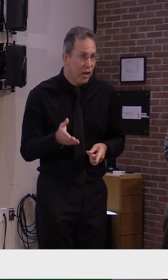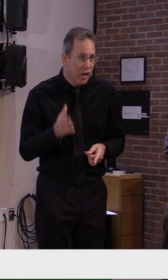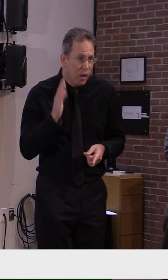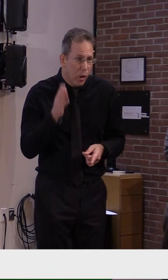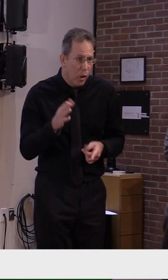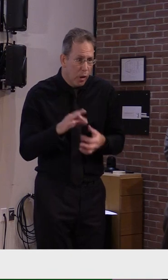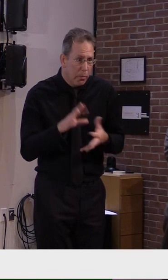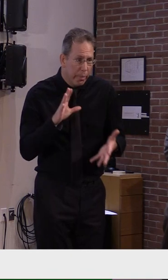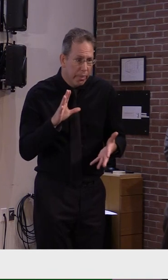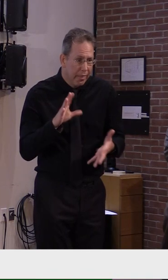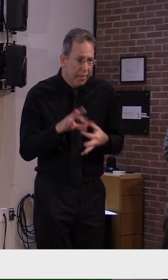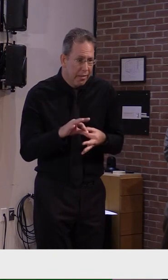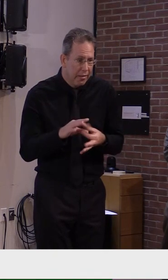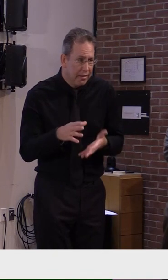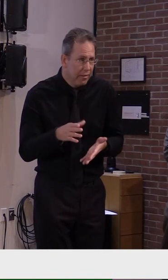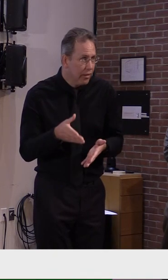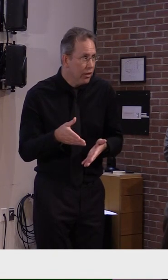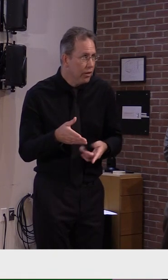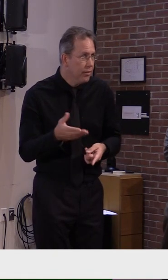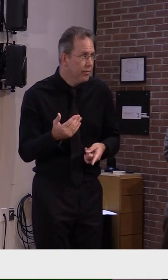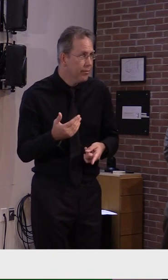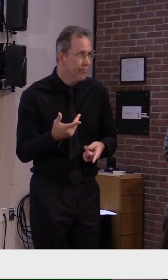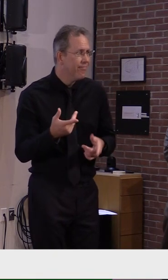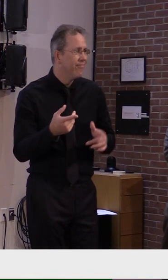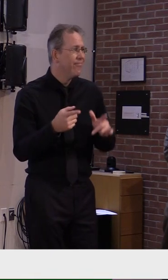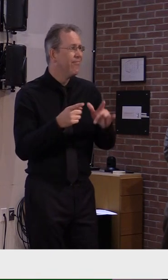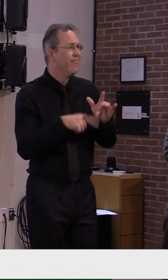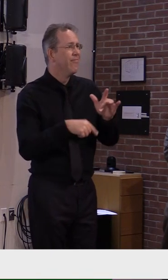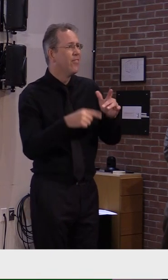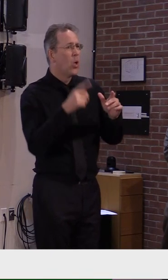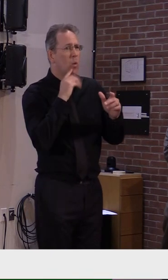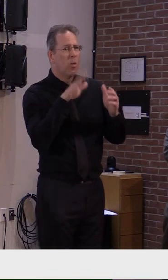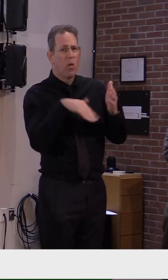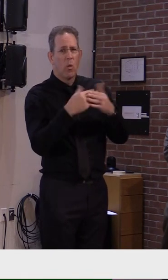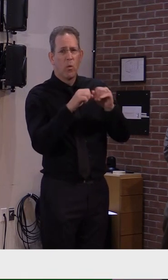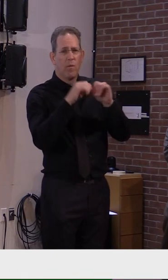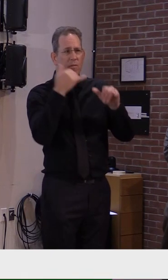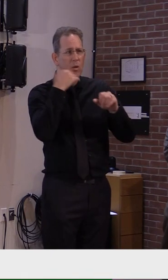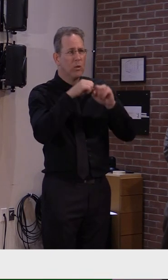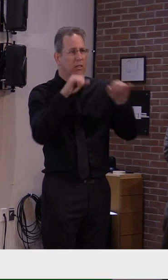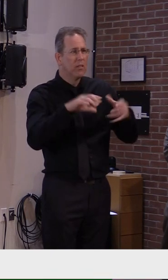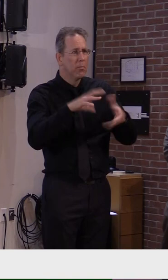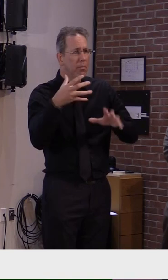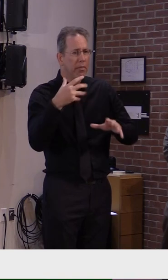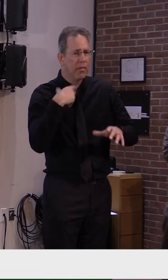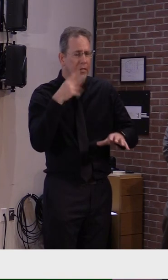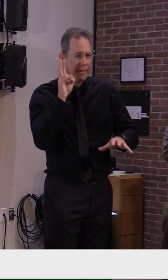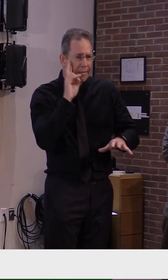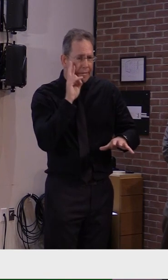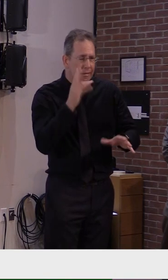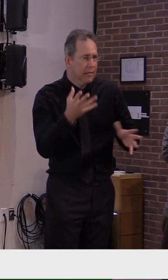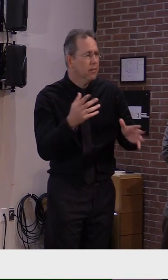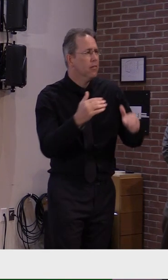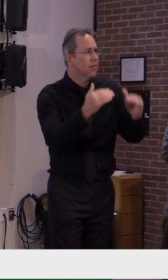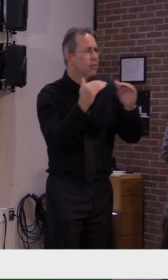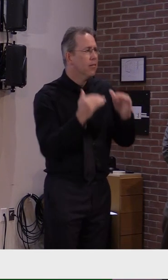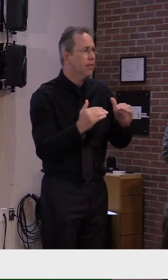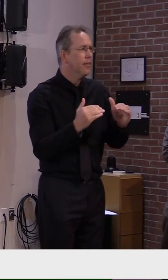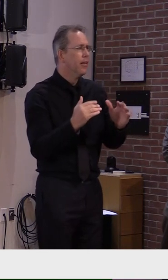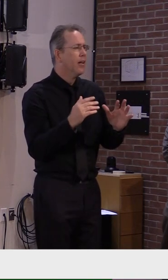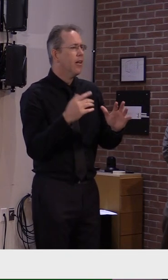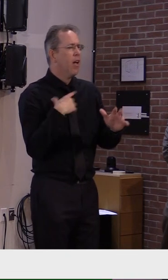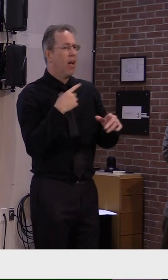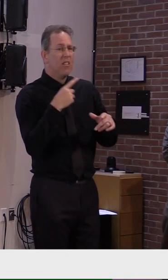All right, we've come back to Kat. Hopefully we're not having a technical difficulty. Kat, we'll come back to you a little bit later.